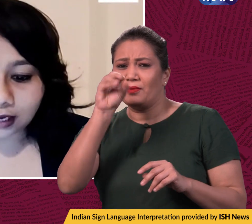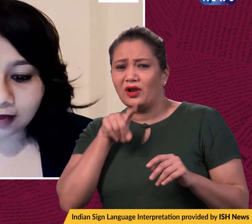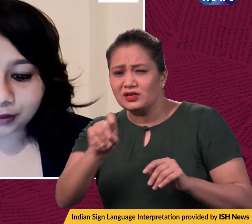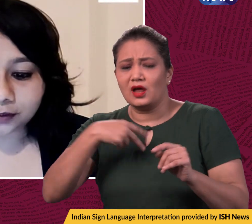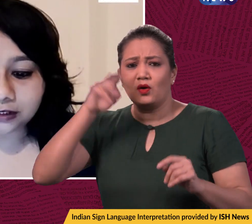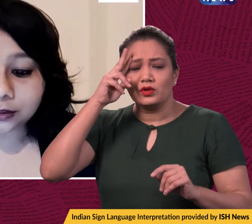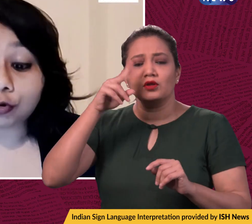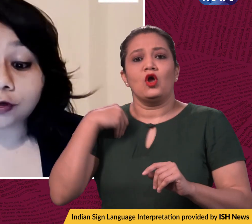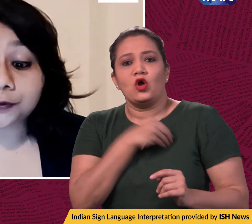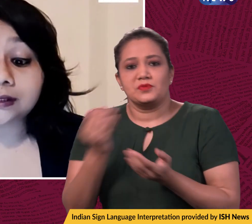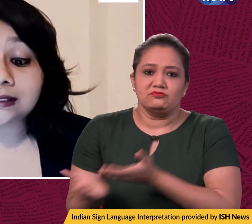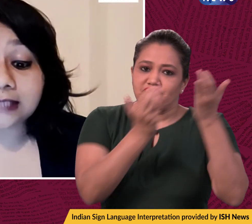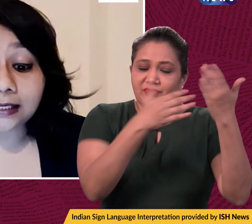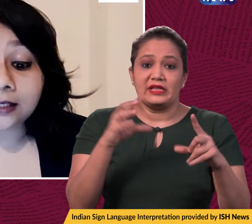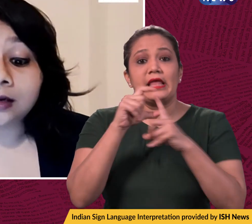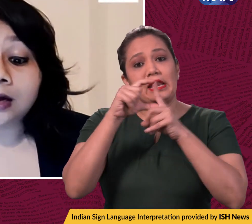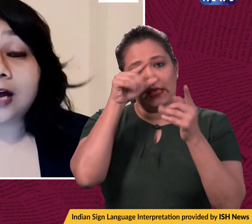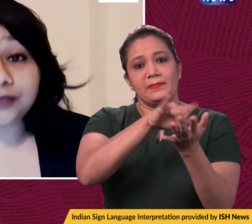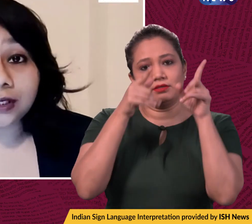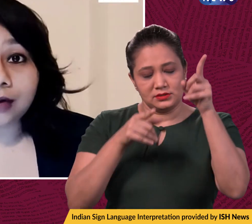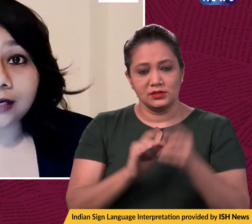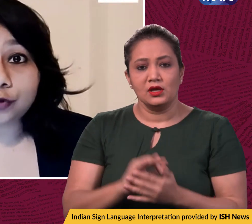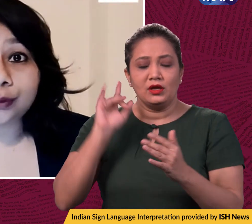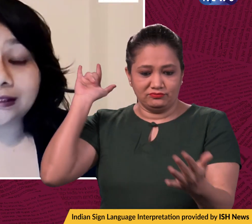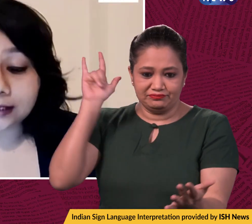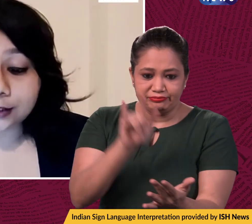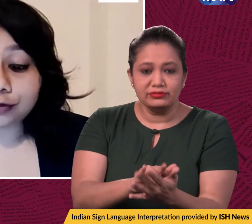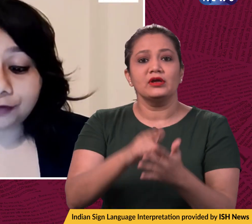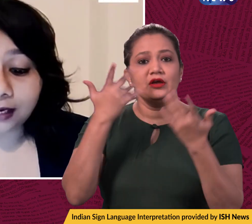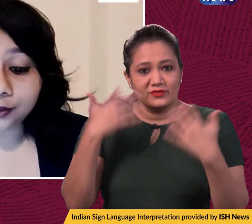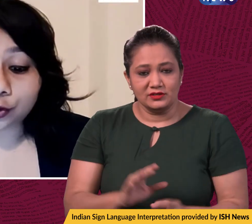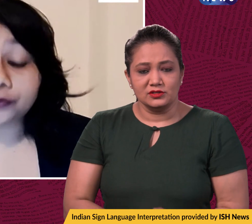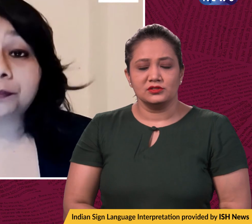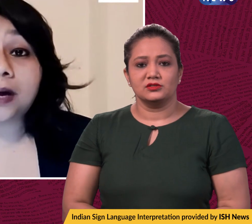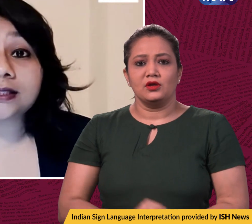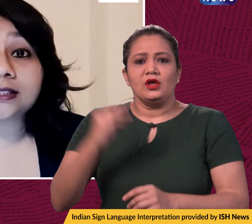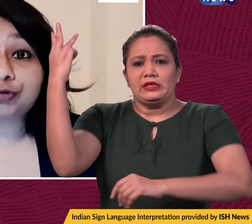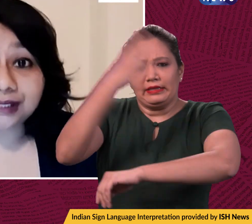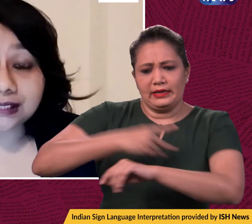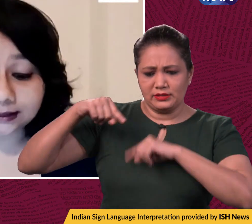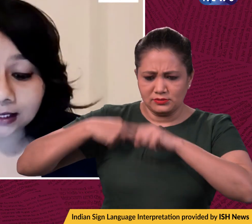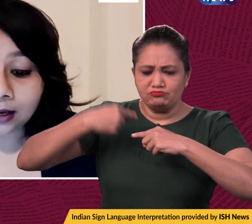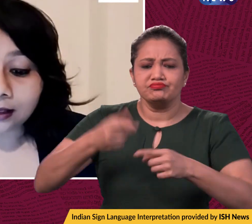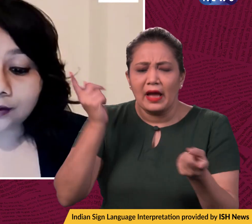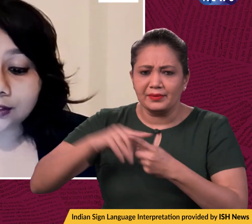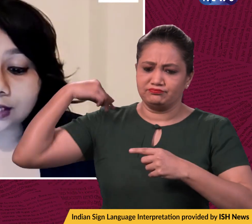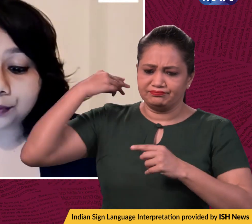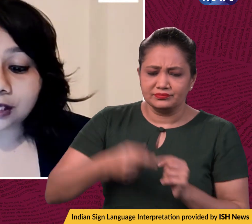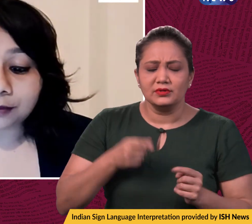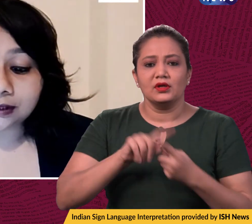have been admitted to hospitals in Delhi after they arrived on international flights over the past three days. Now, their samples have been